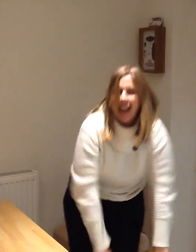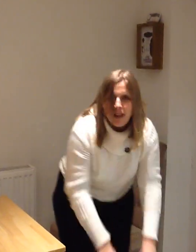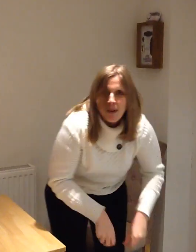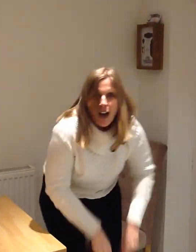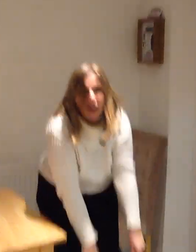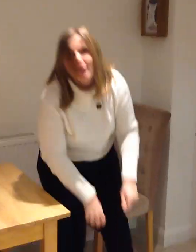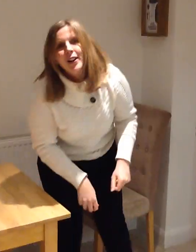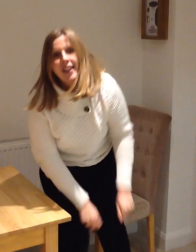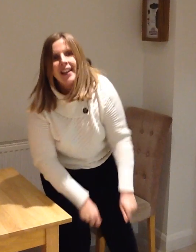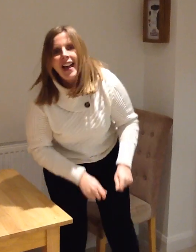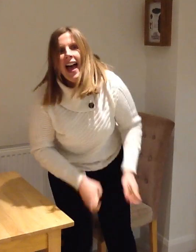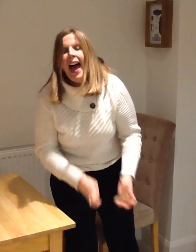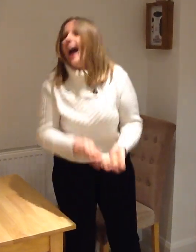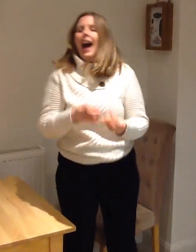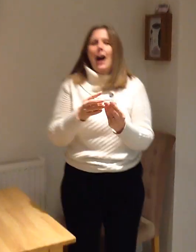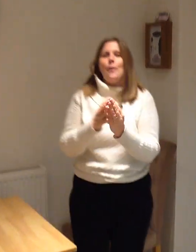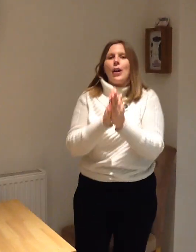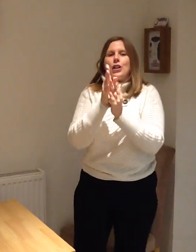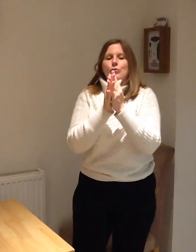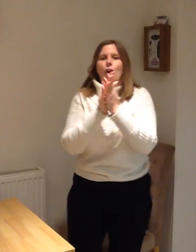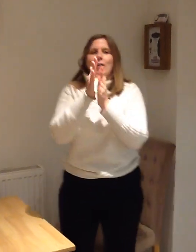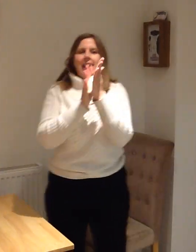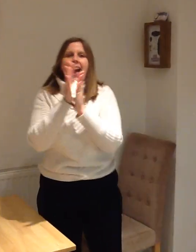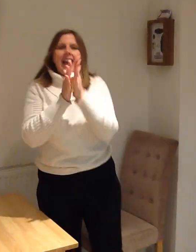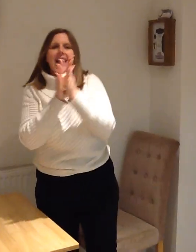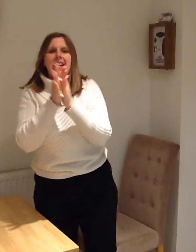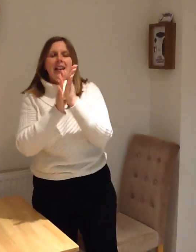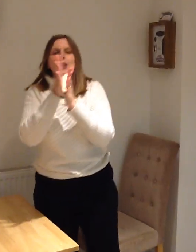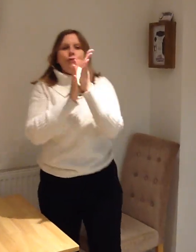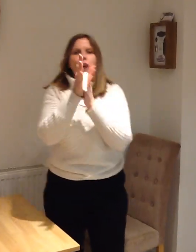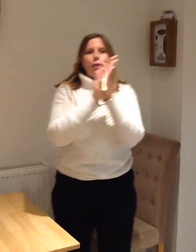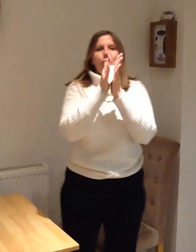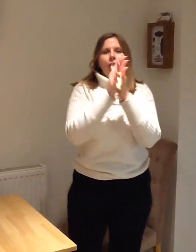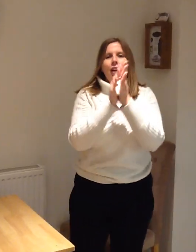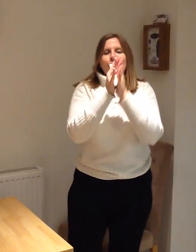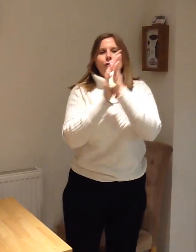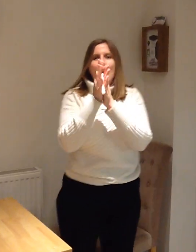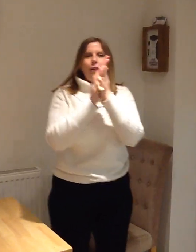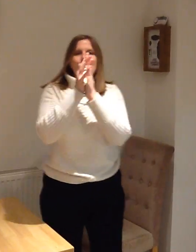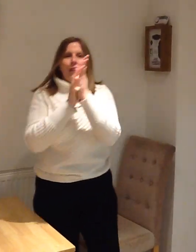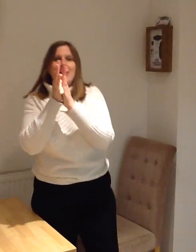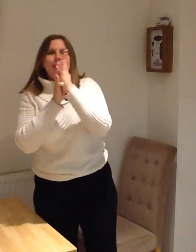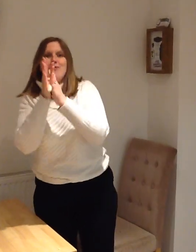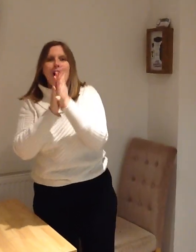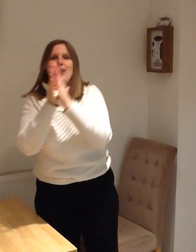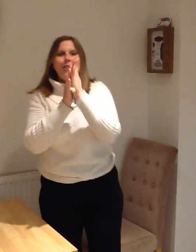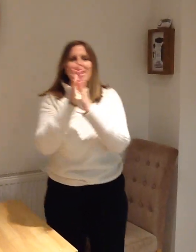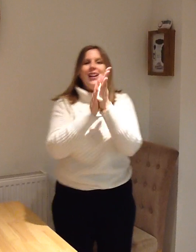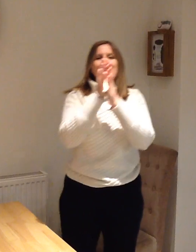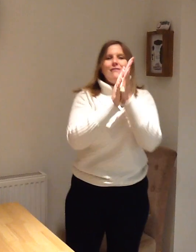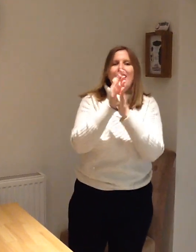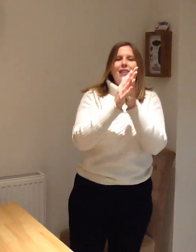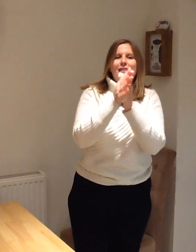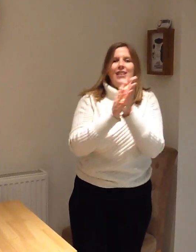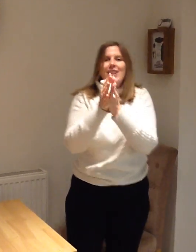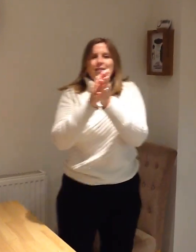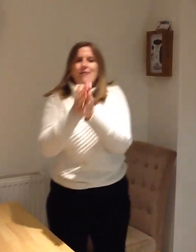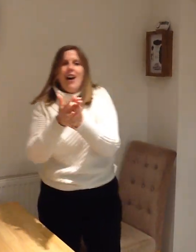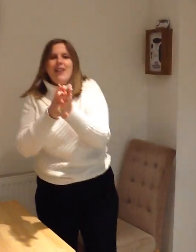down below. Now we're going to roll again. Roll, roll, roll, roll, roll.